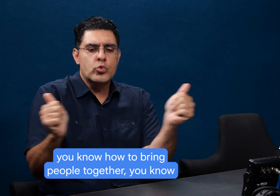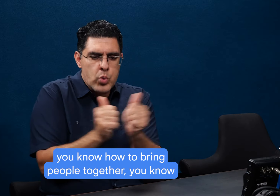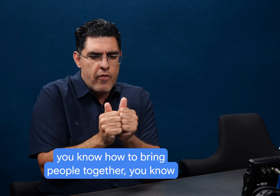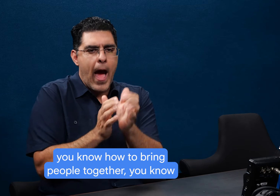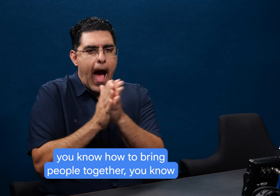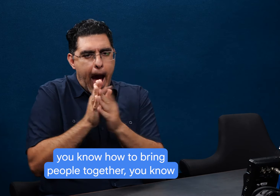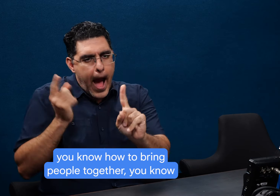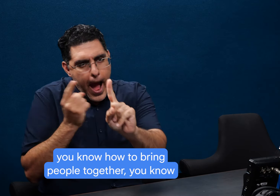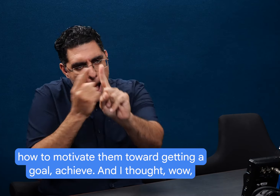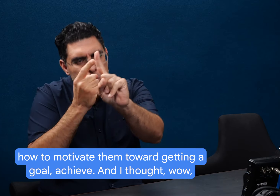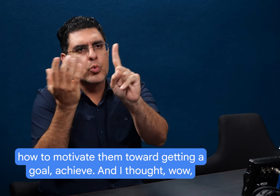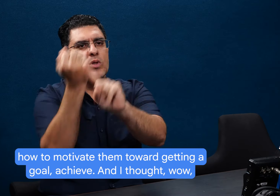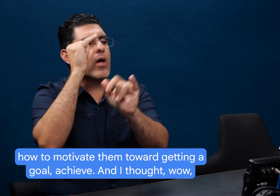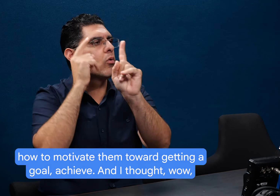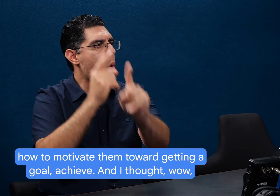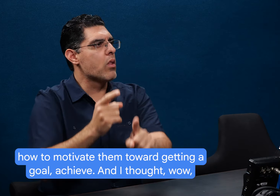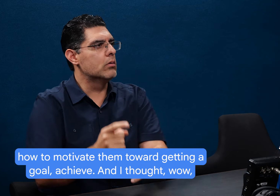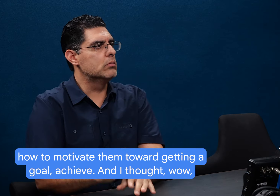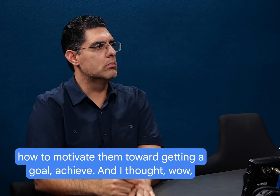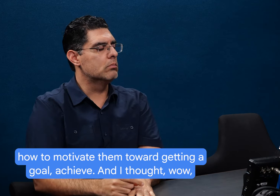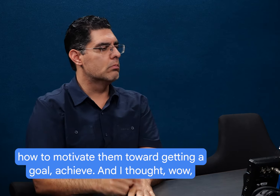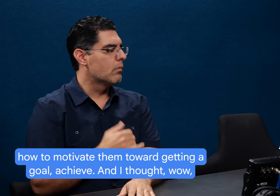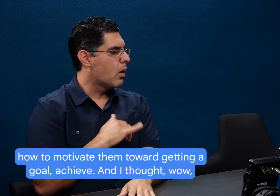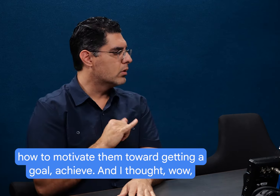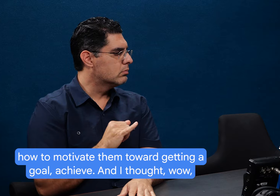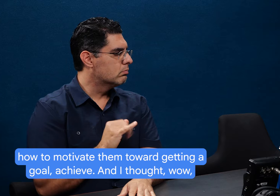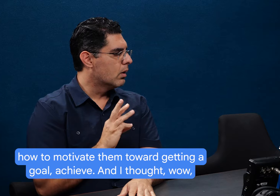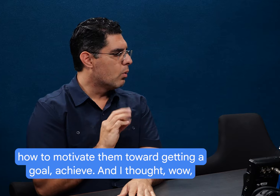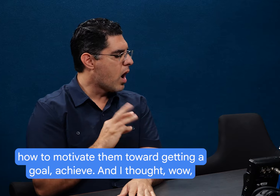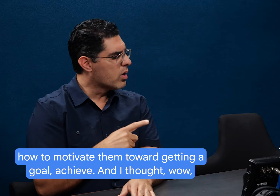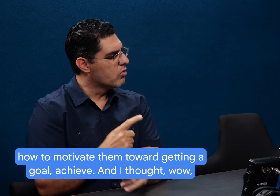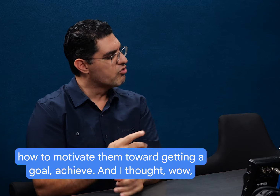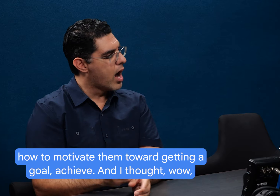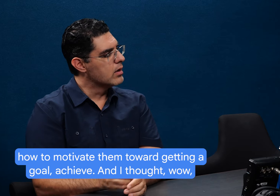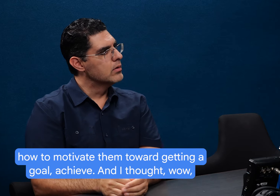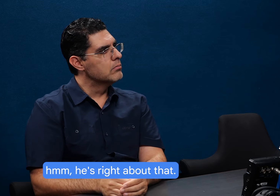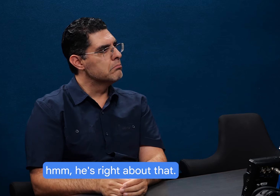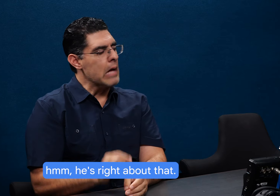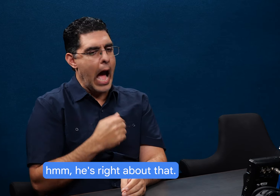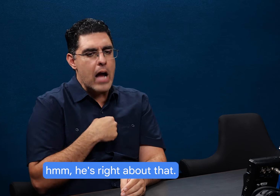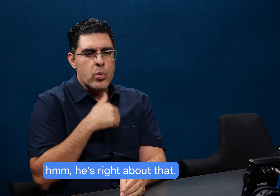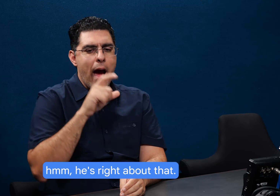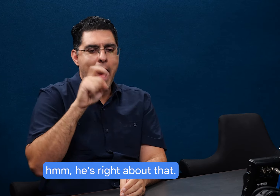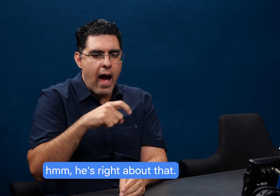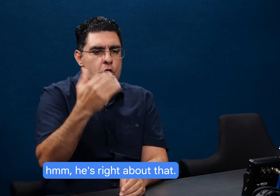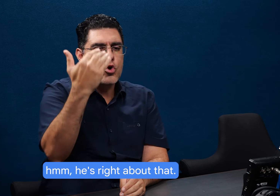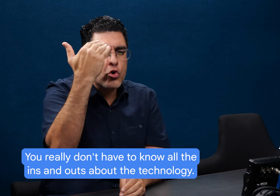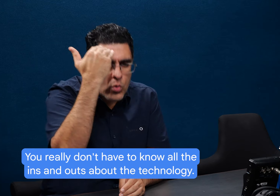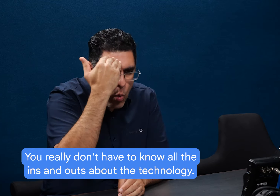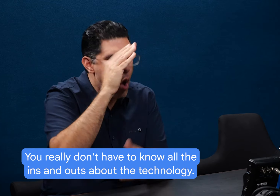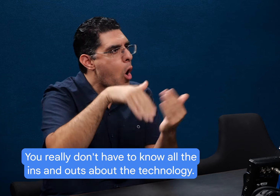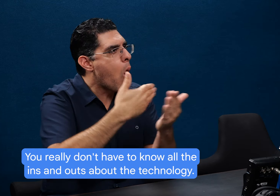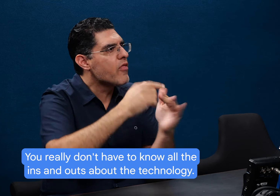know how to bring people together. You know how to motivate them toward getting a goal, uh, achieved. And I thought, wow, he's right about that. Uh,